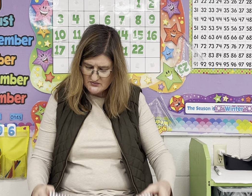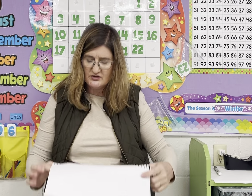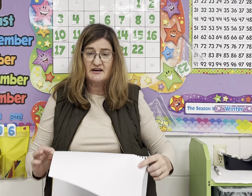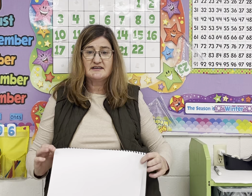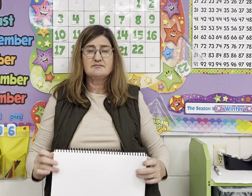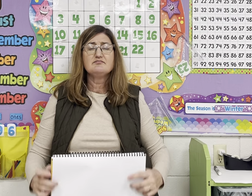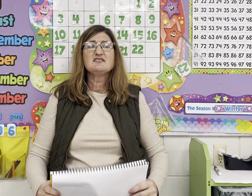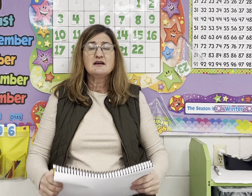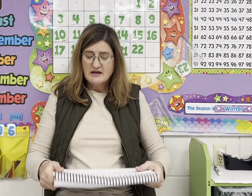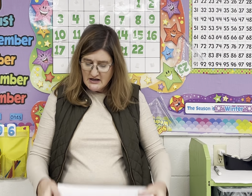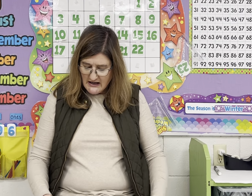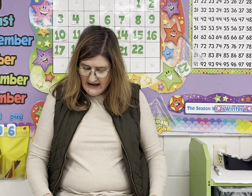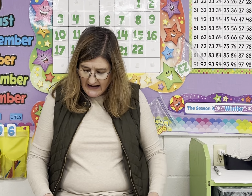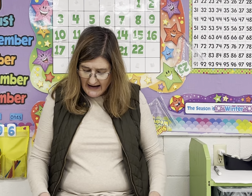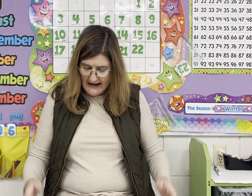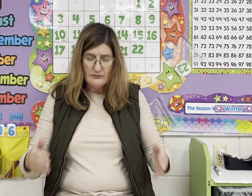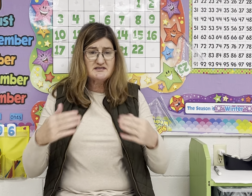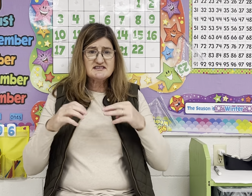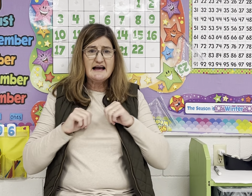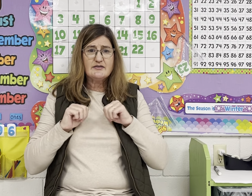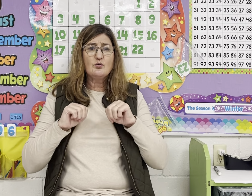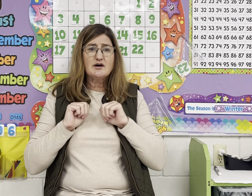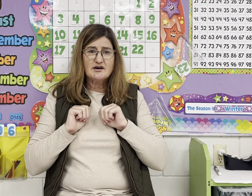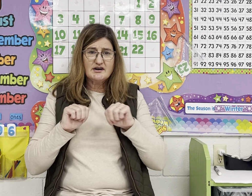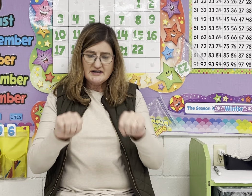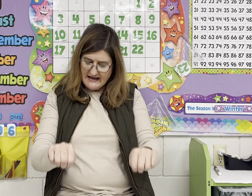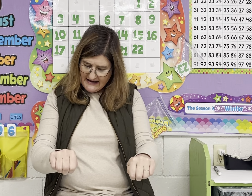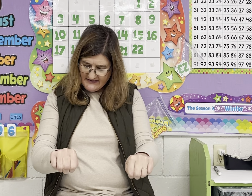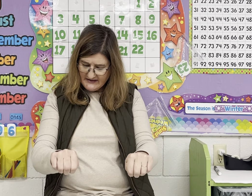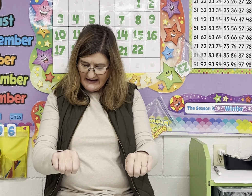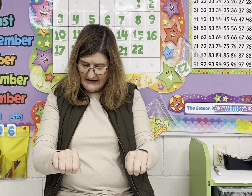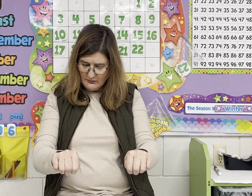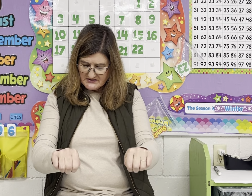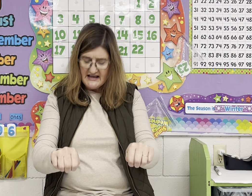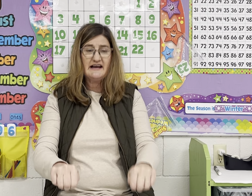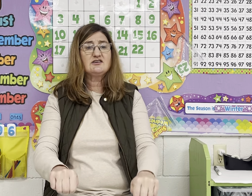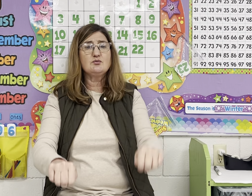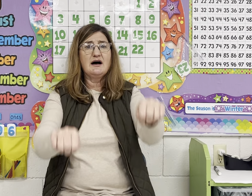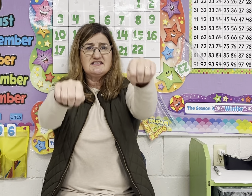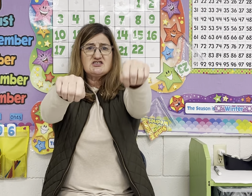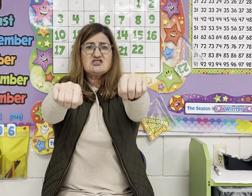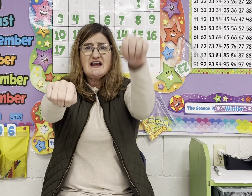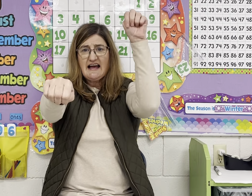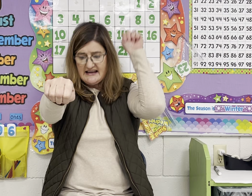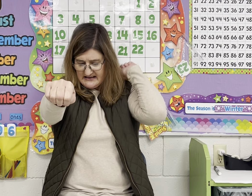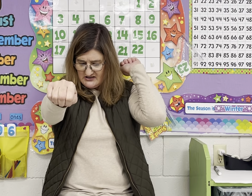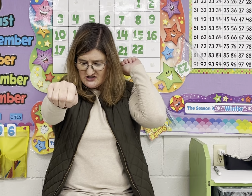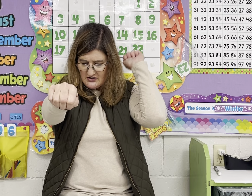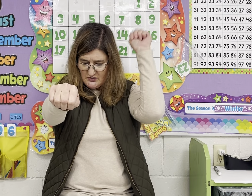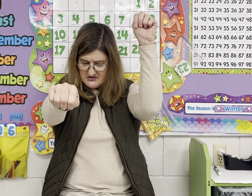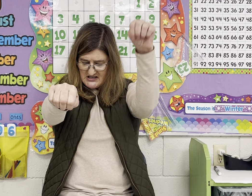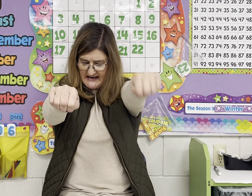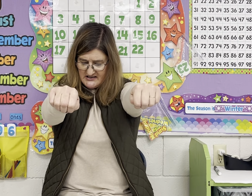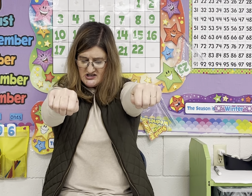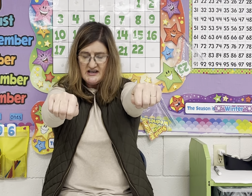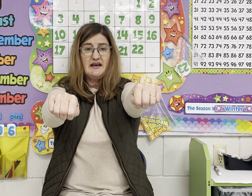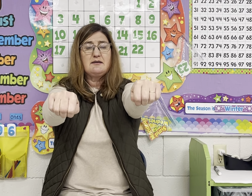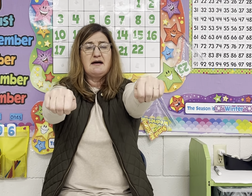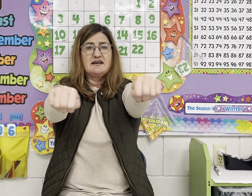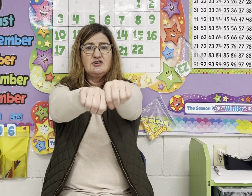one. I will say the word and then I will tell you what to change and we'll change it and make a